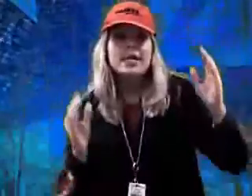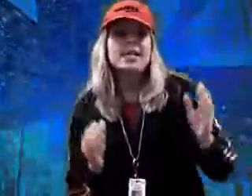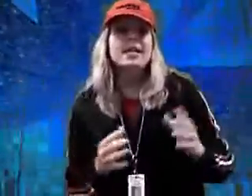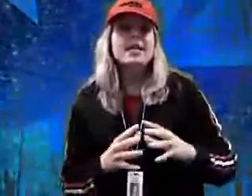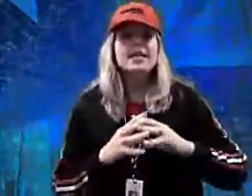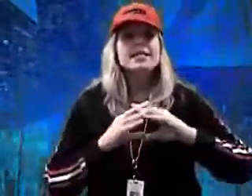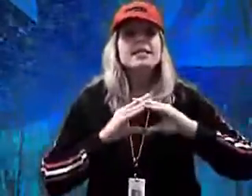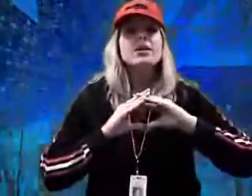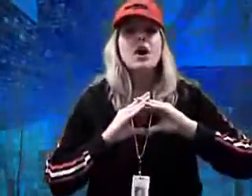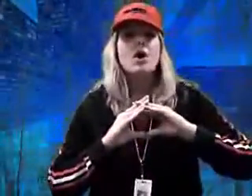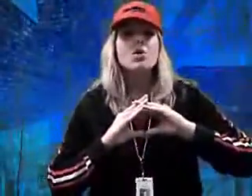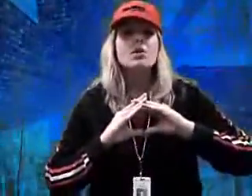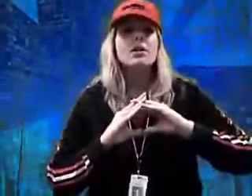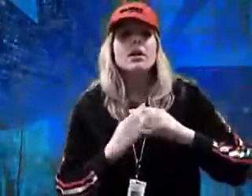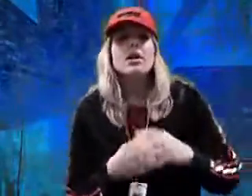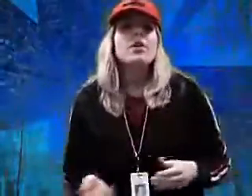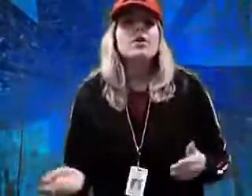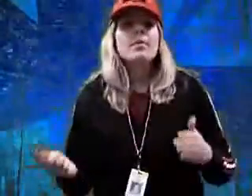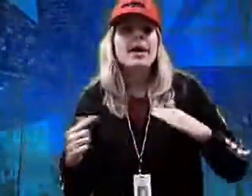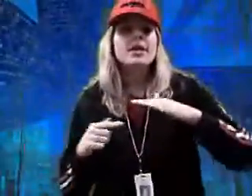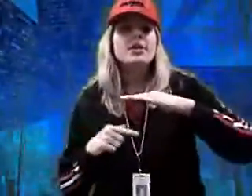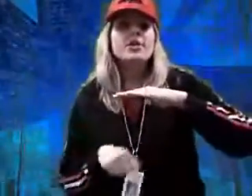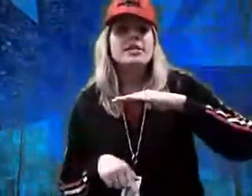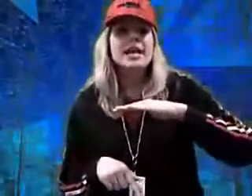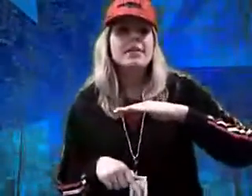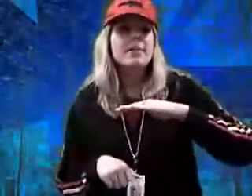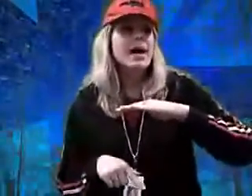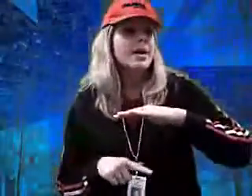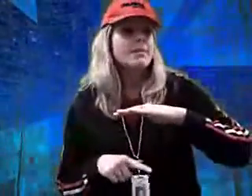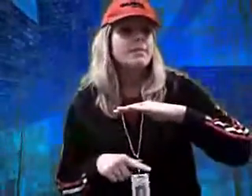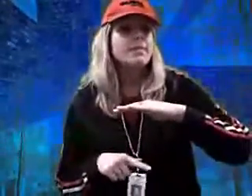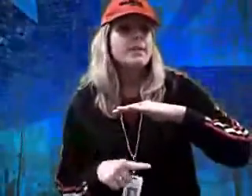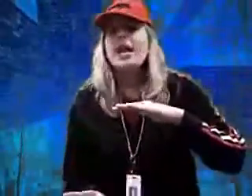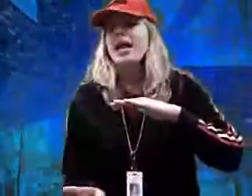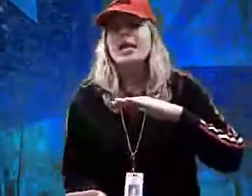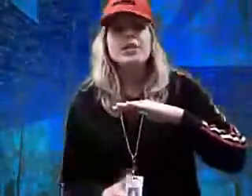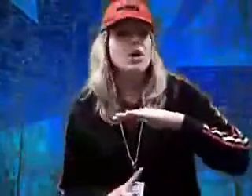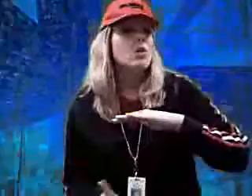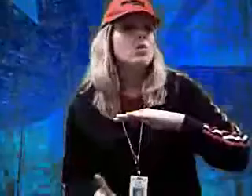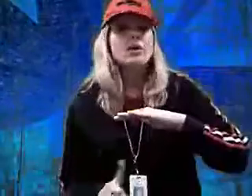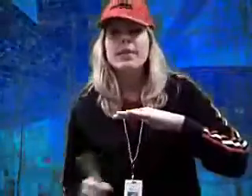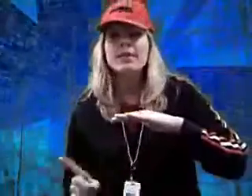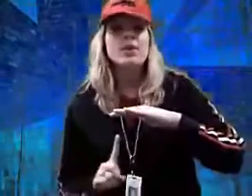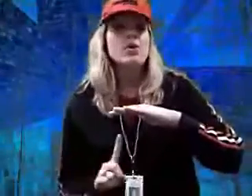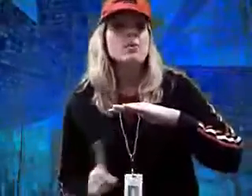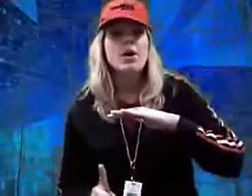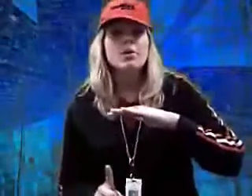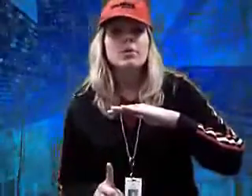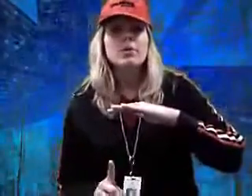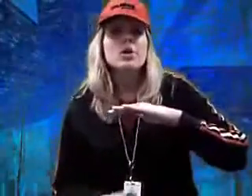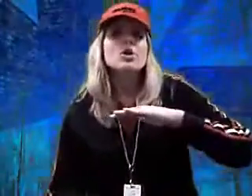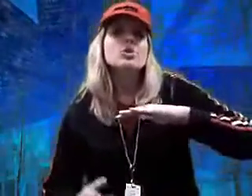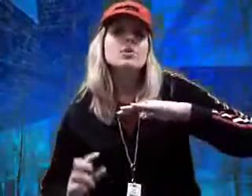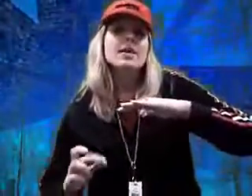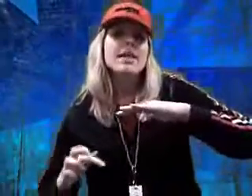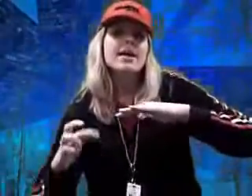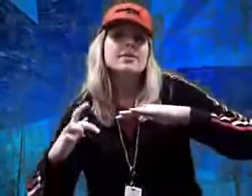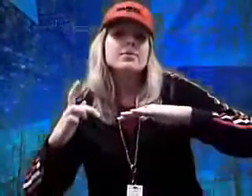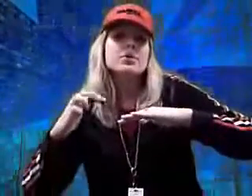so he is the Hulk. The remainder is at the bottom, and he don't want to be there no luck. So he